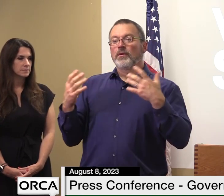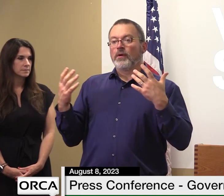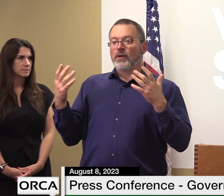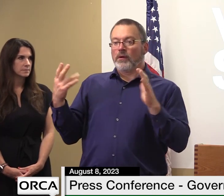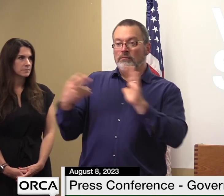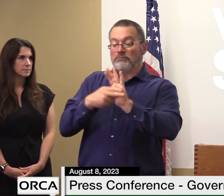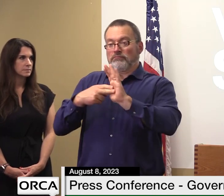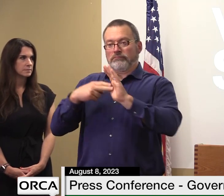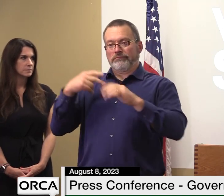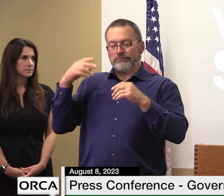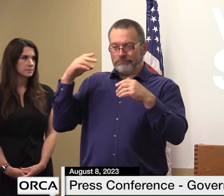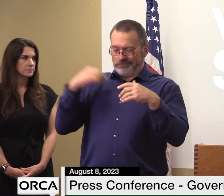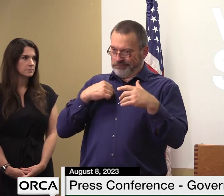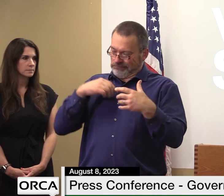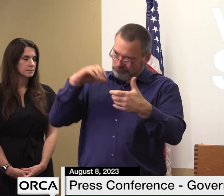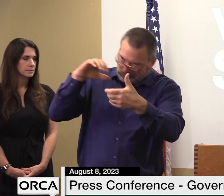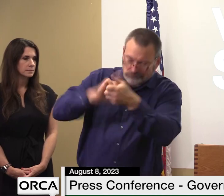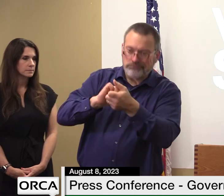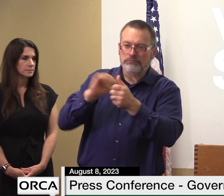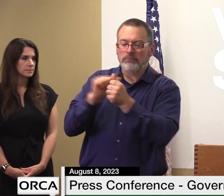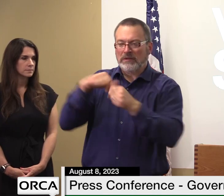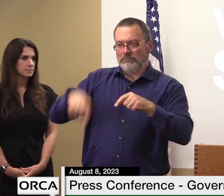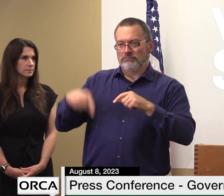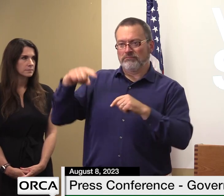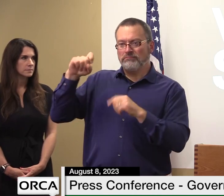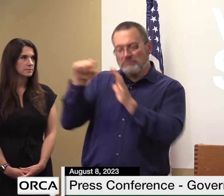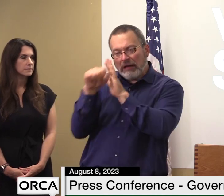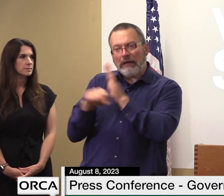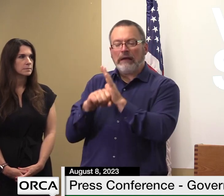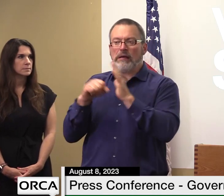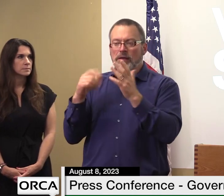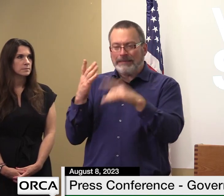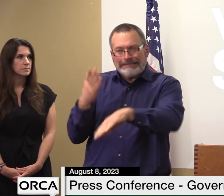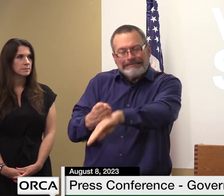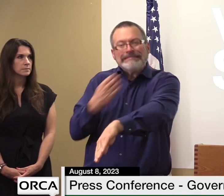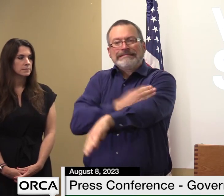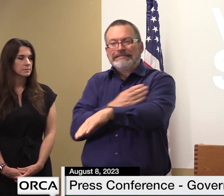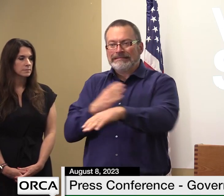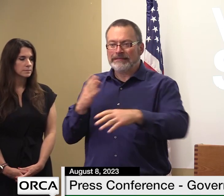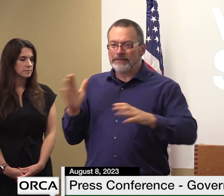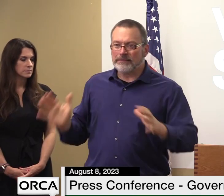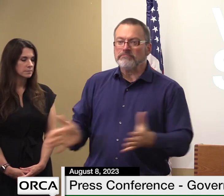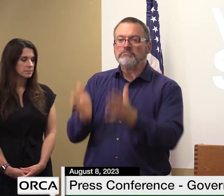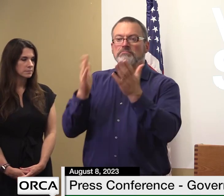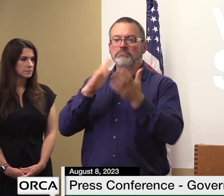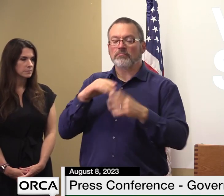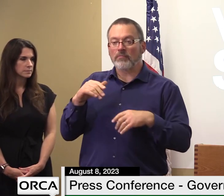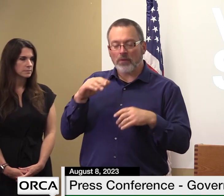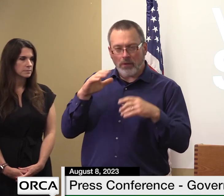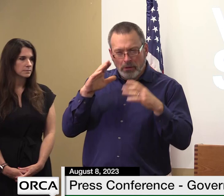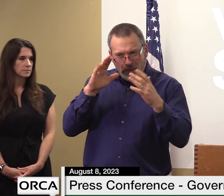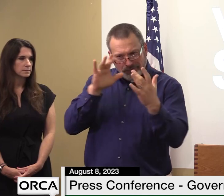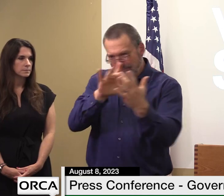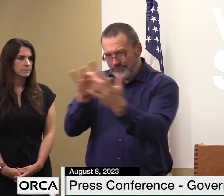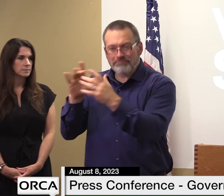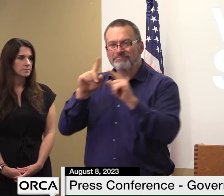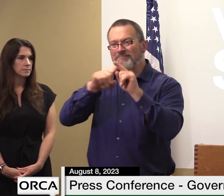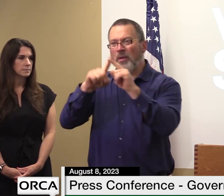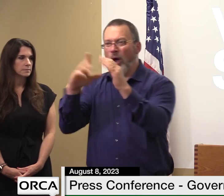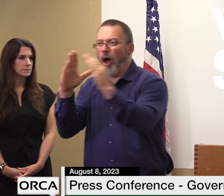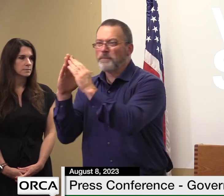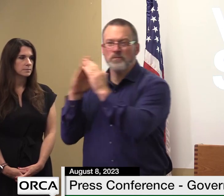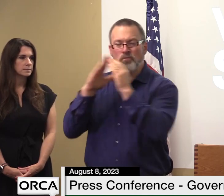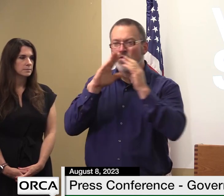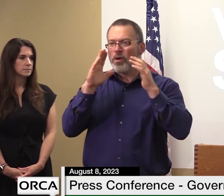and to help kick off recovery we're working with vermont's communities to assess the damages from the storms in order to provide